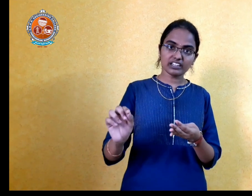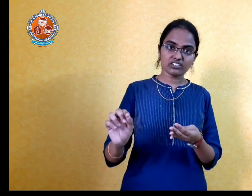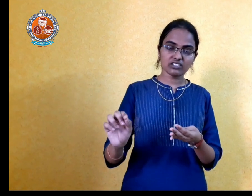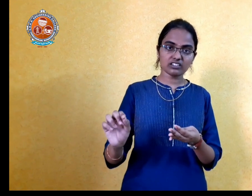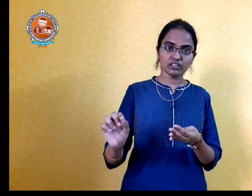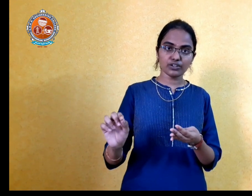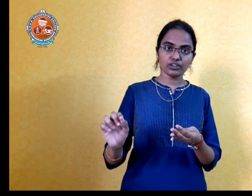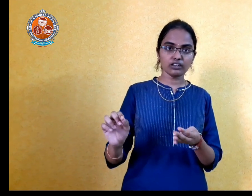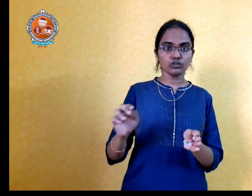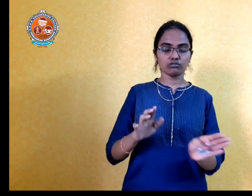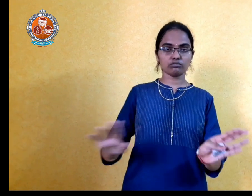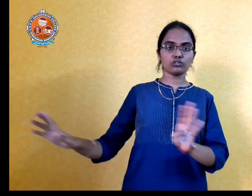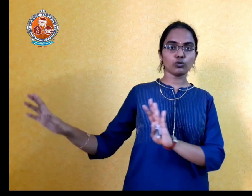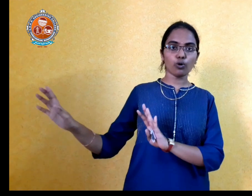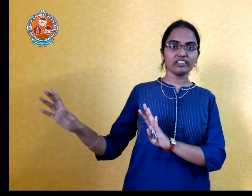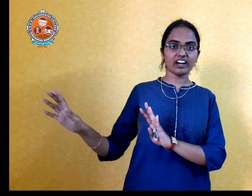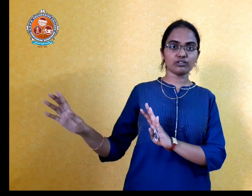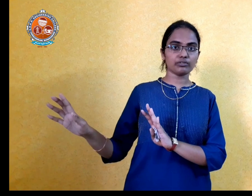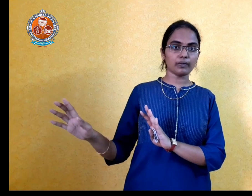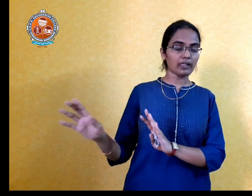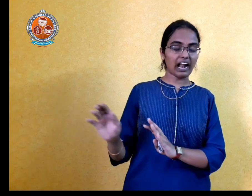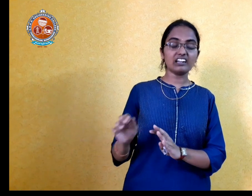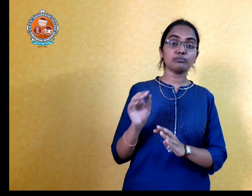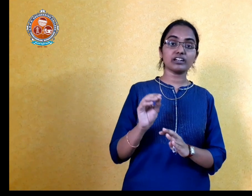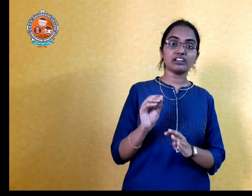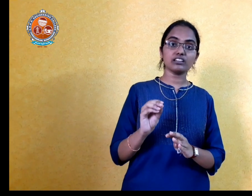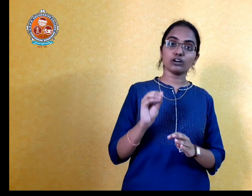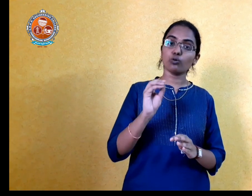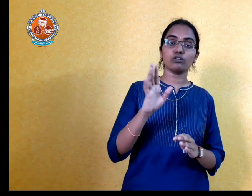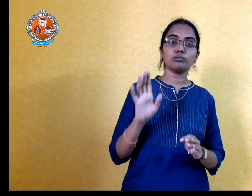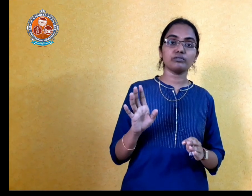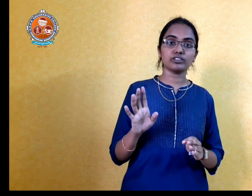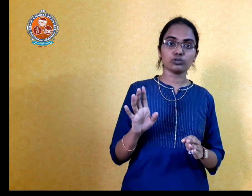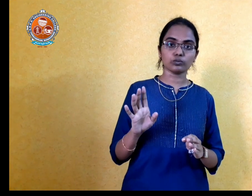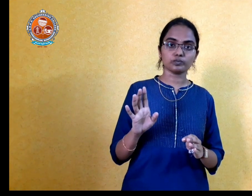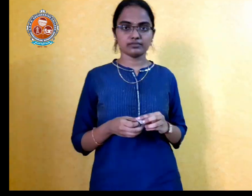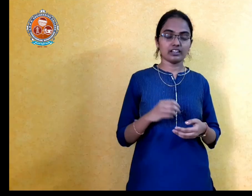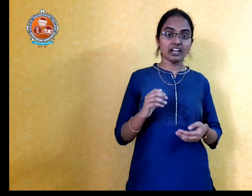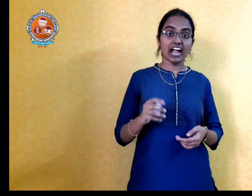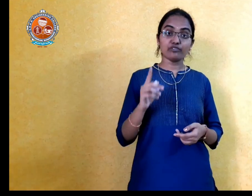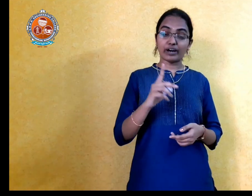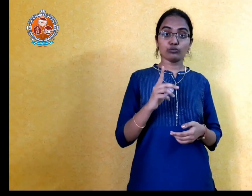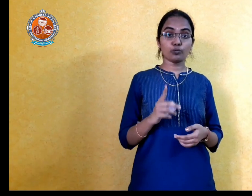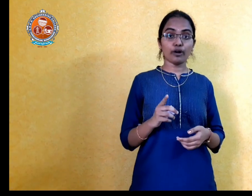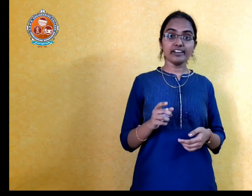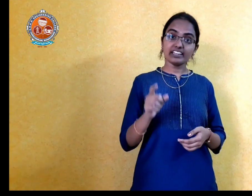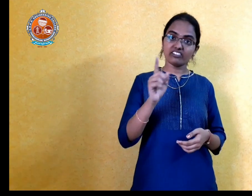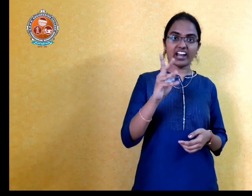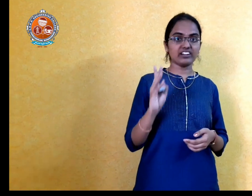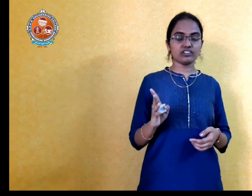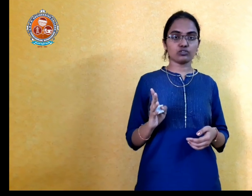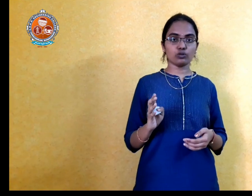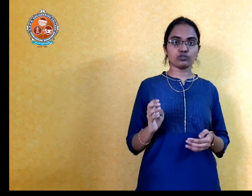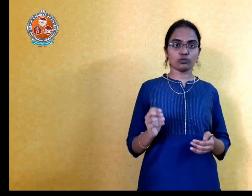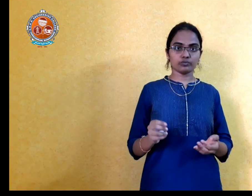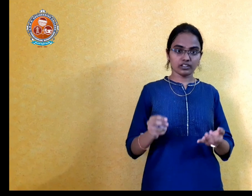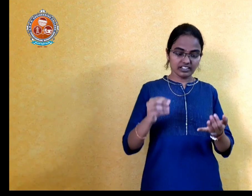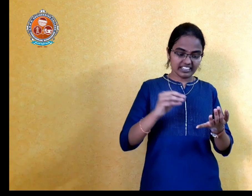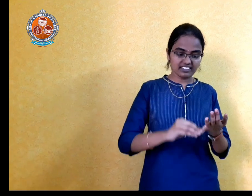test series in the evening go in that way ultimately the goal will be with you and one more point grand test yourself test